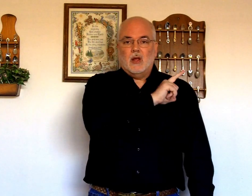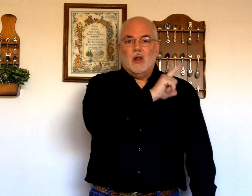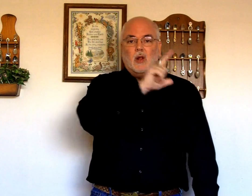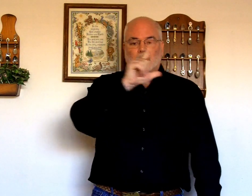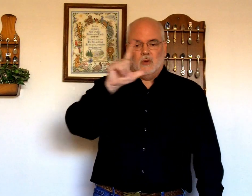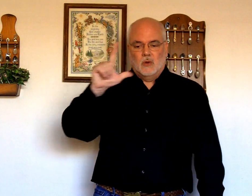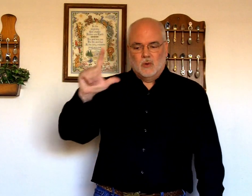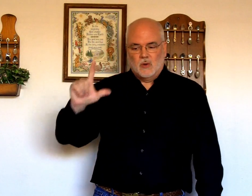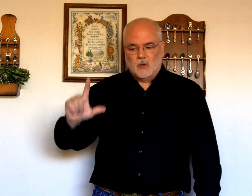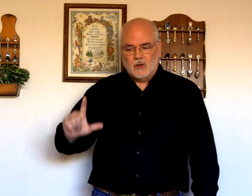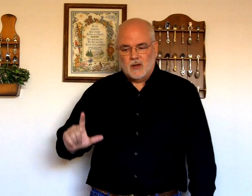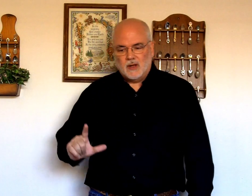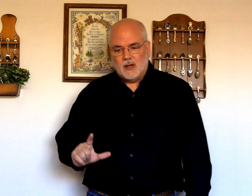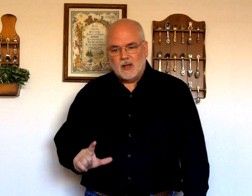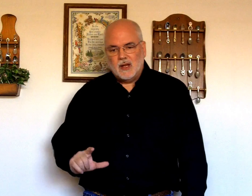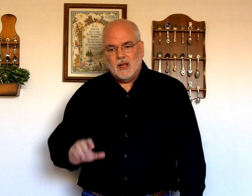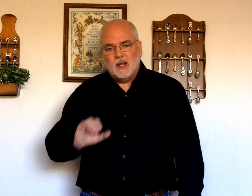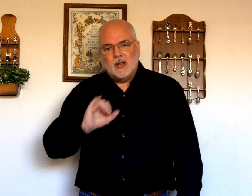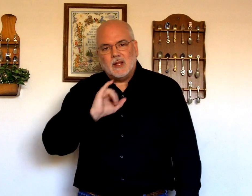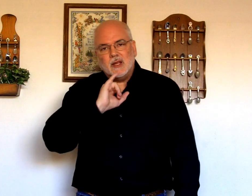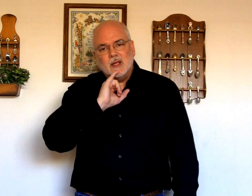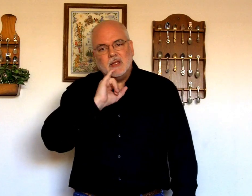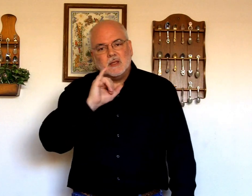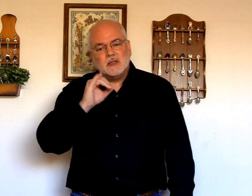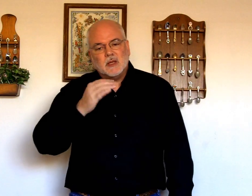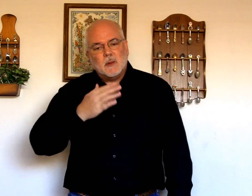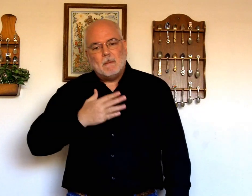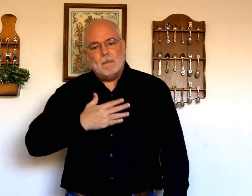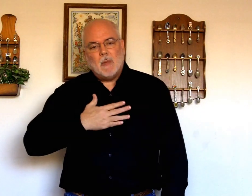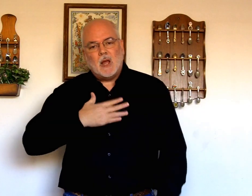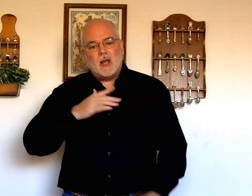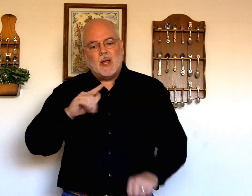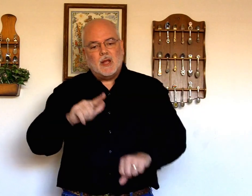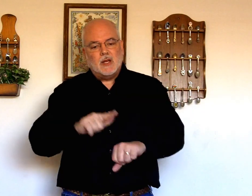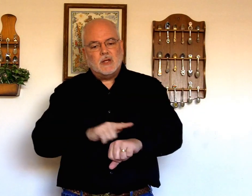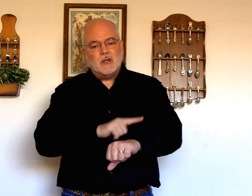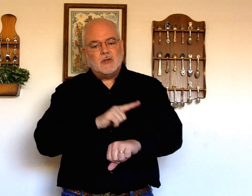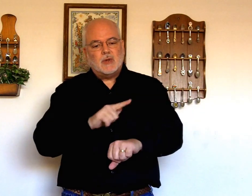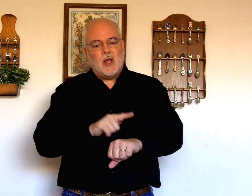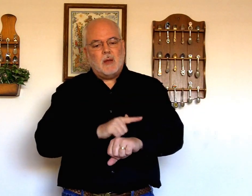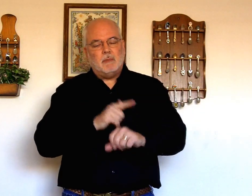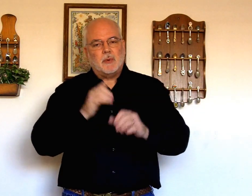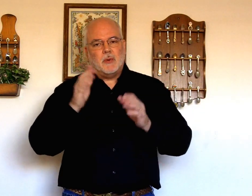Lord is my shepherd,